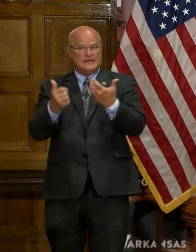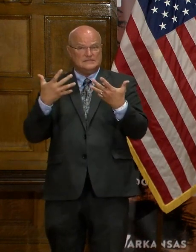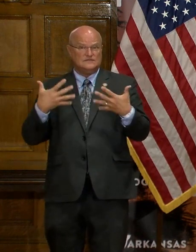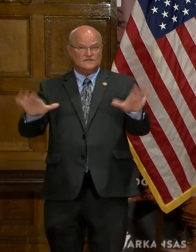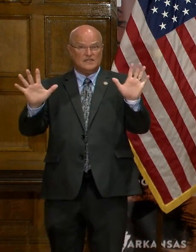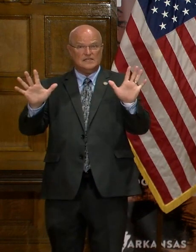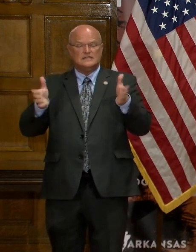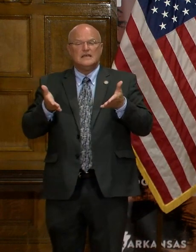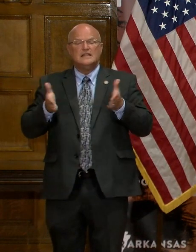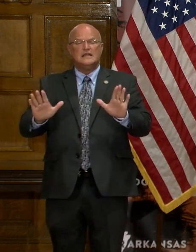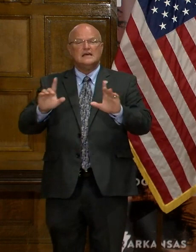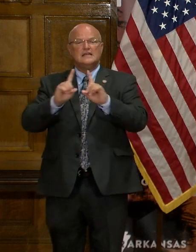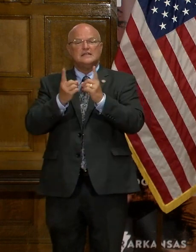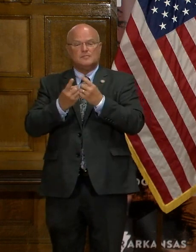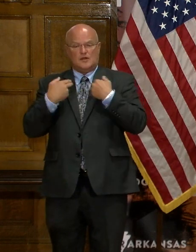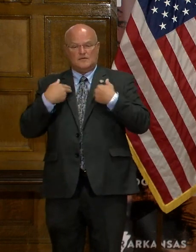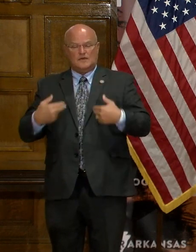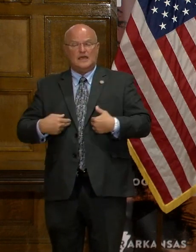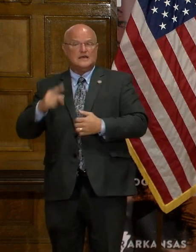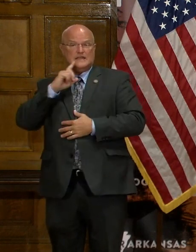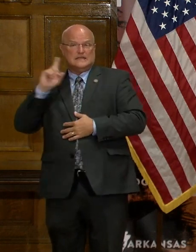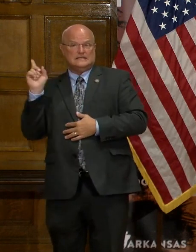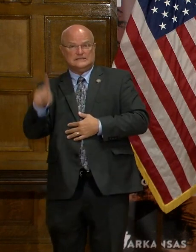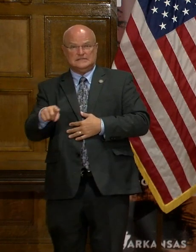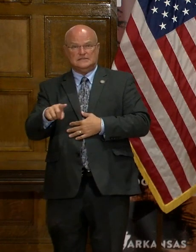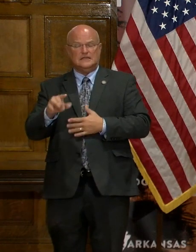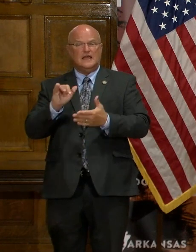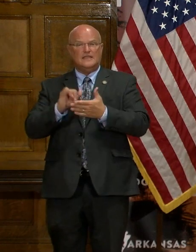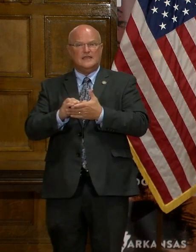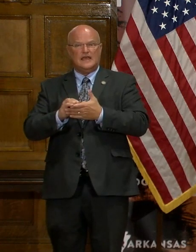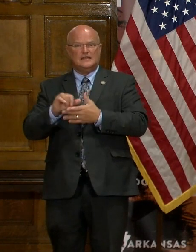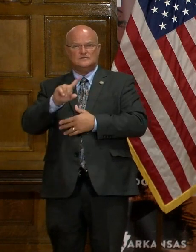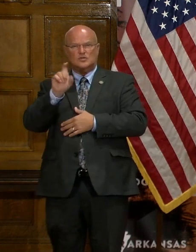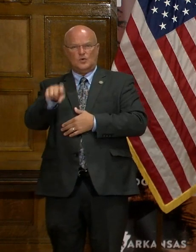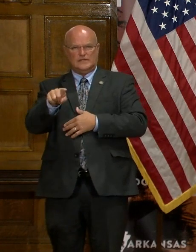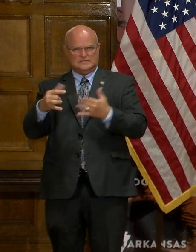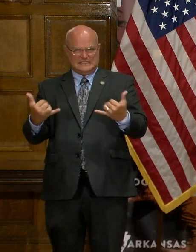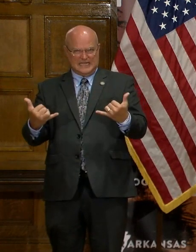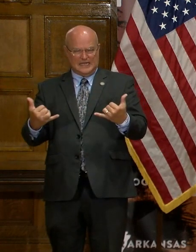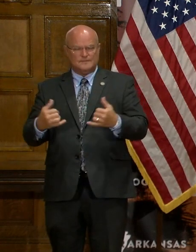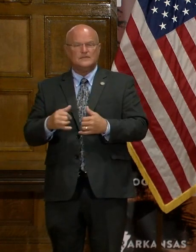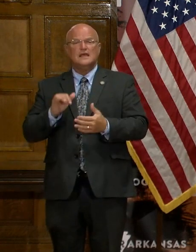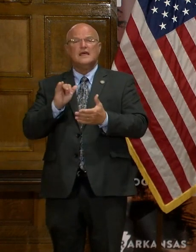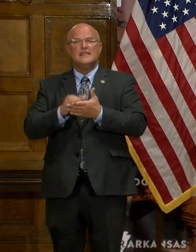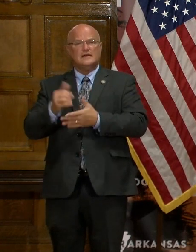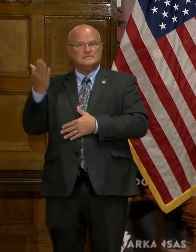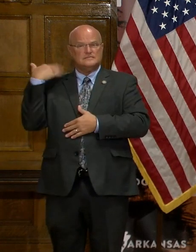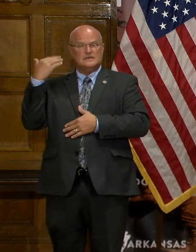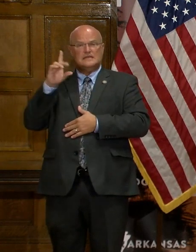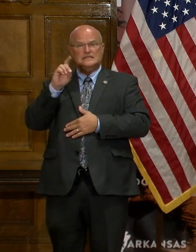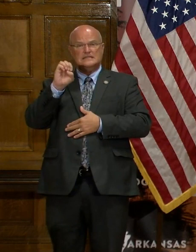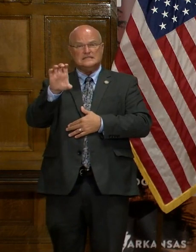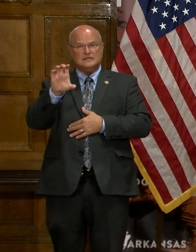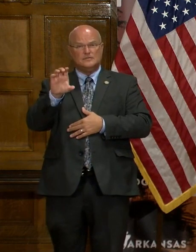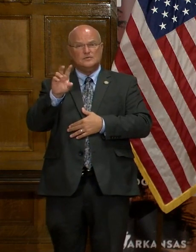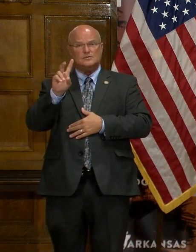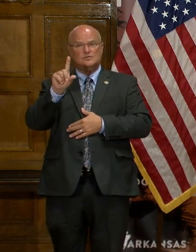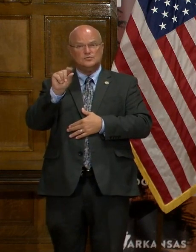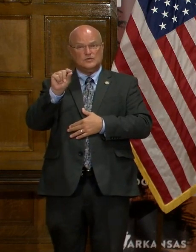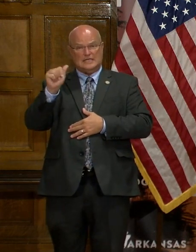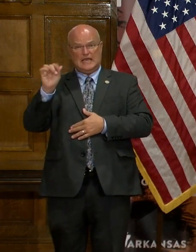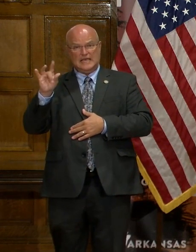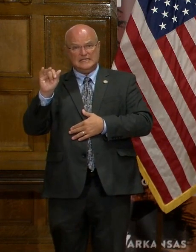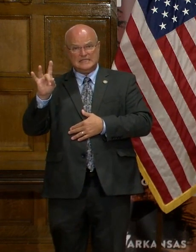allows the Department of Health to issue the directives that are in question today. And so that was in December of 2018, and the